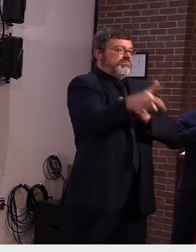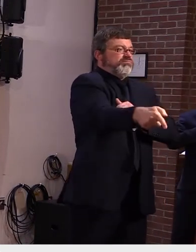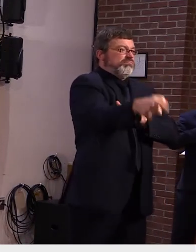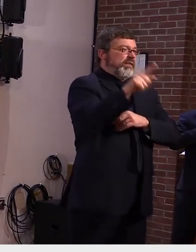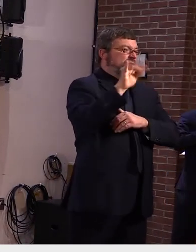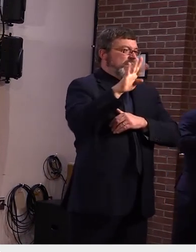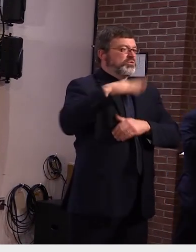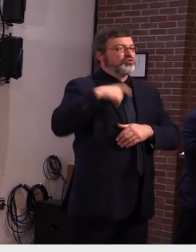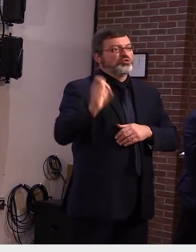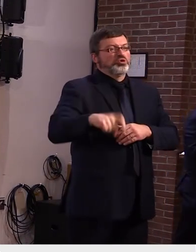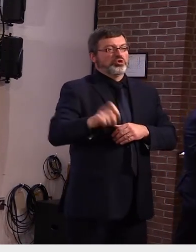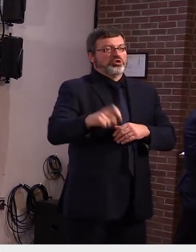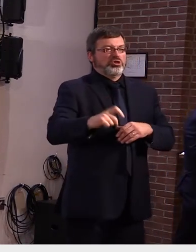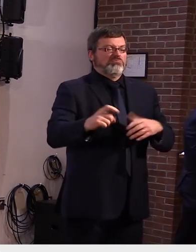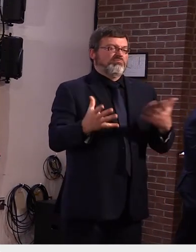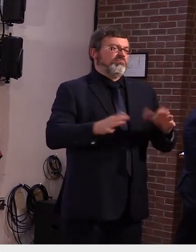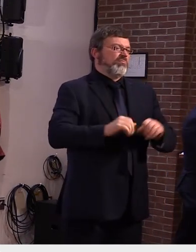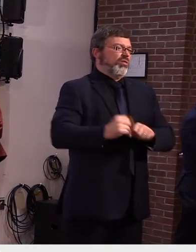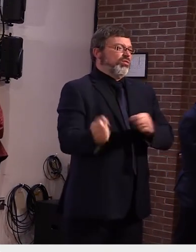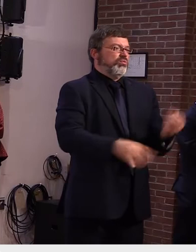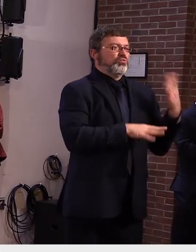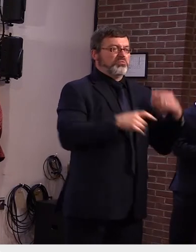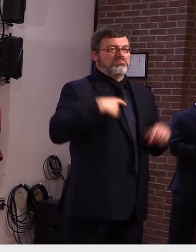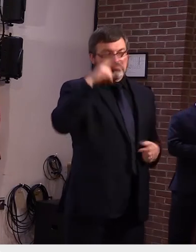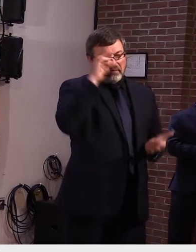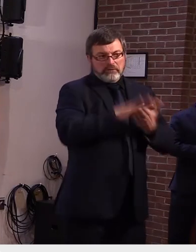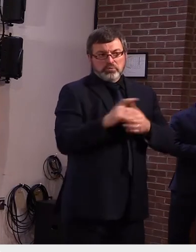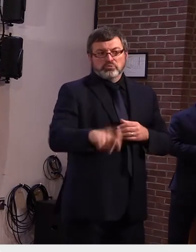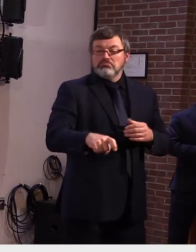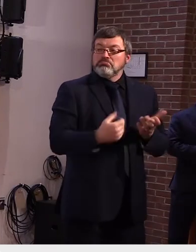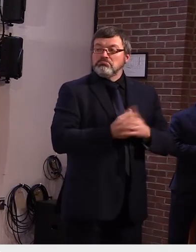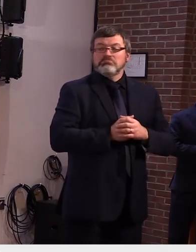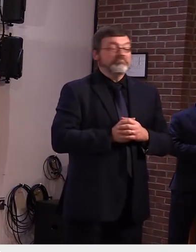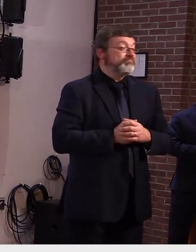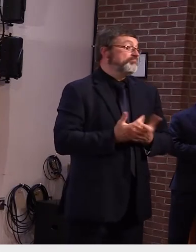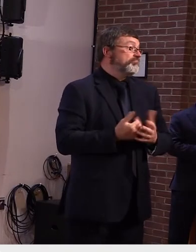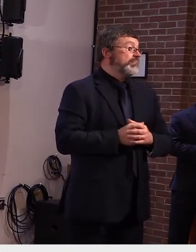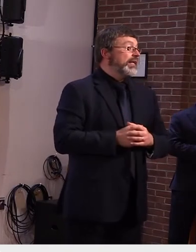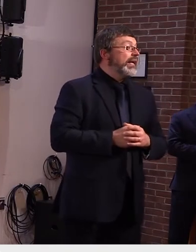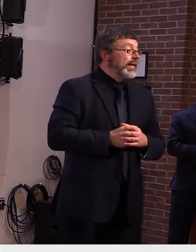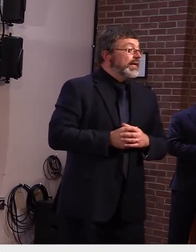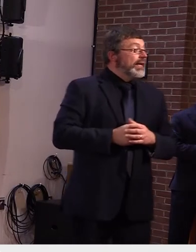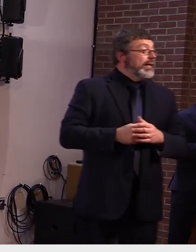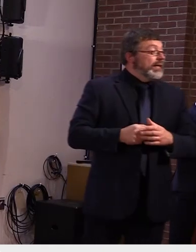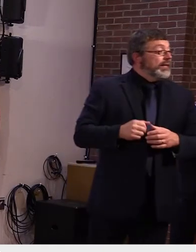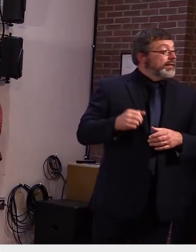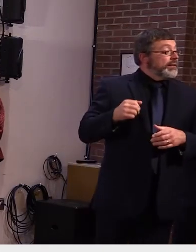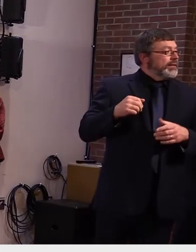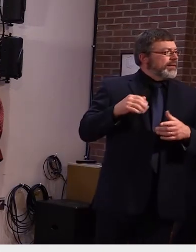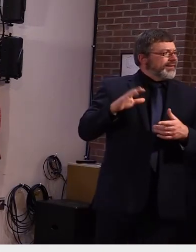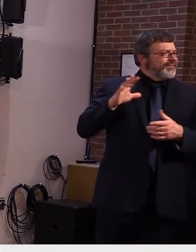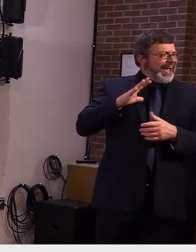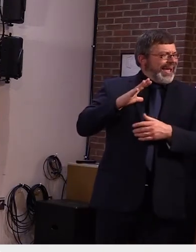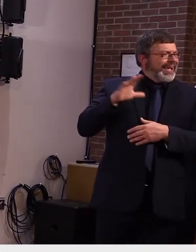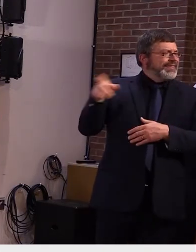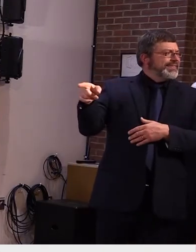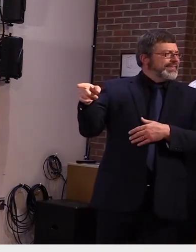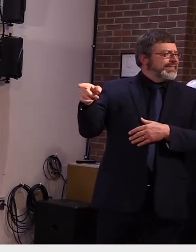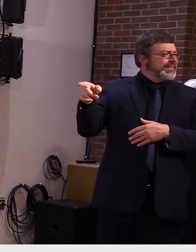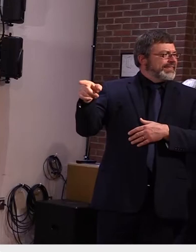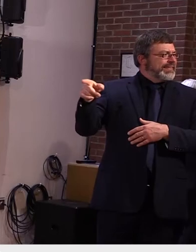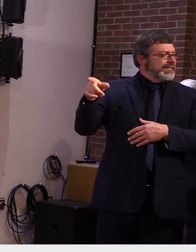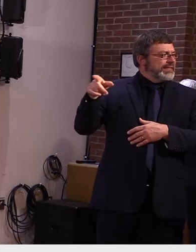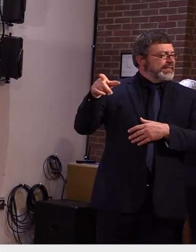okay um what what do you suggest to vermonters do especially political candidates you know it's hard to go door to door social media